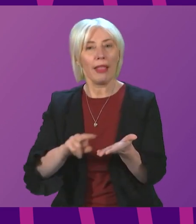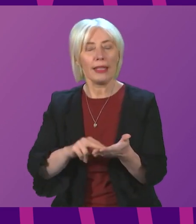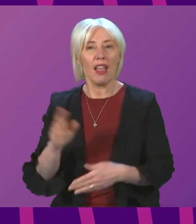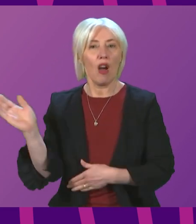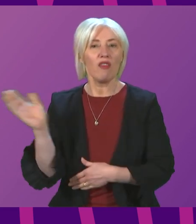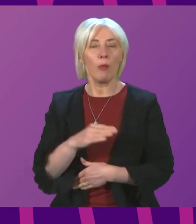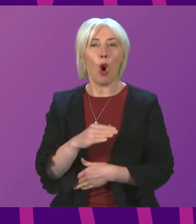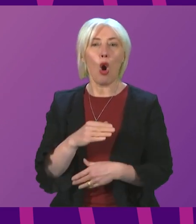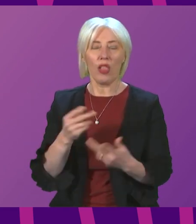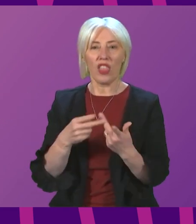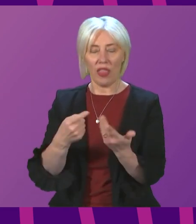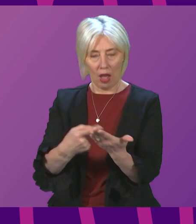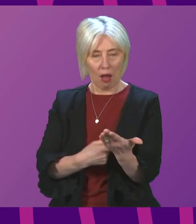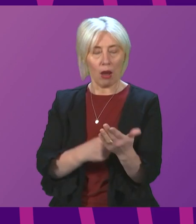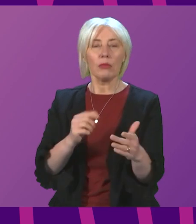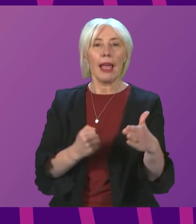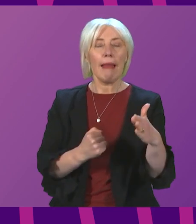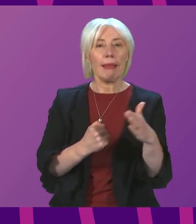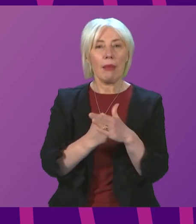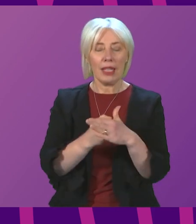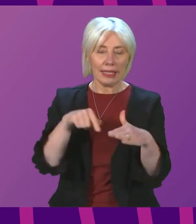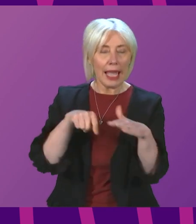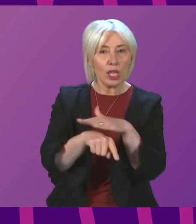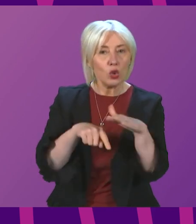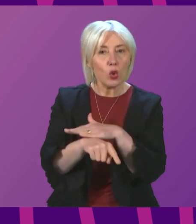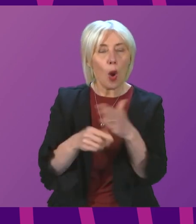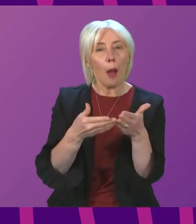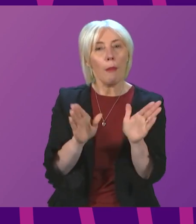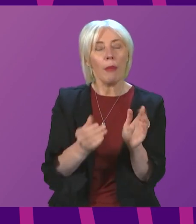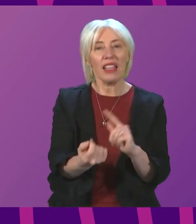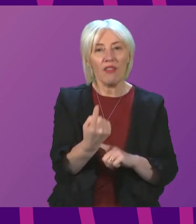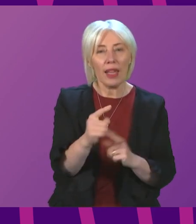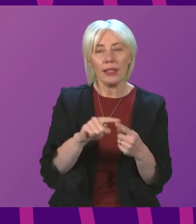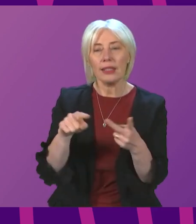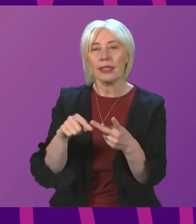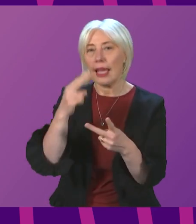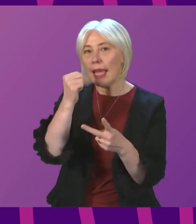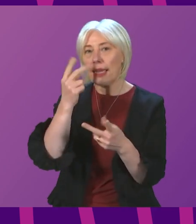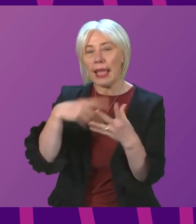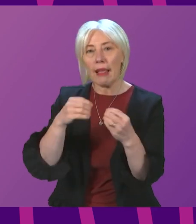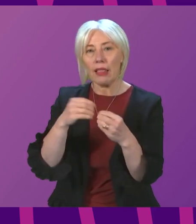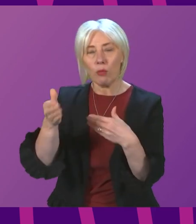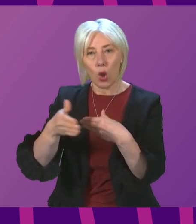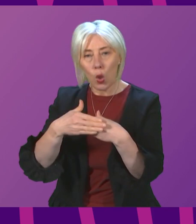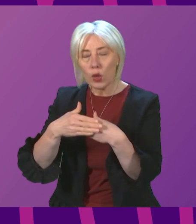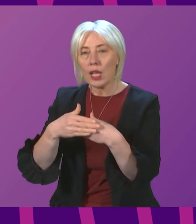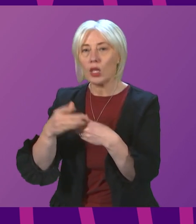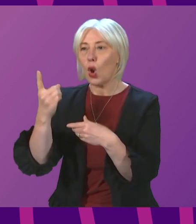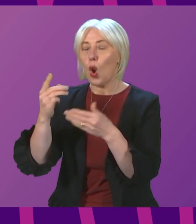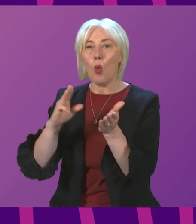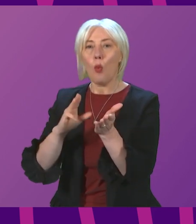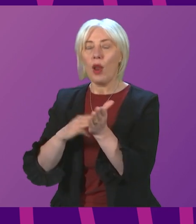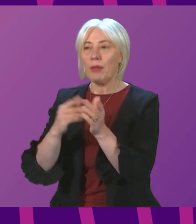all of the following measures. Limits on attendance at indoor public events, nightclub closures, the requirement for one metre physical